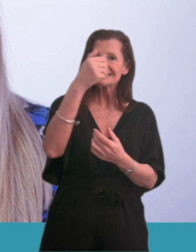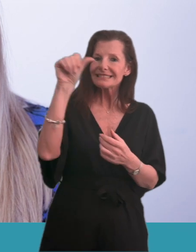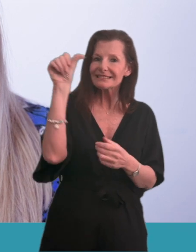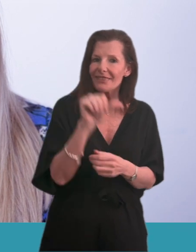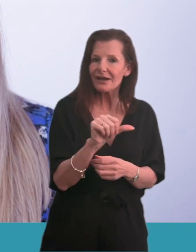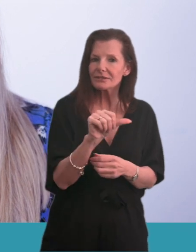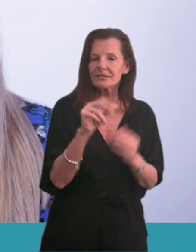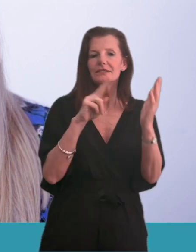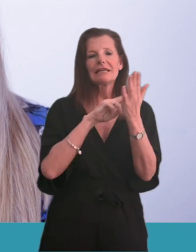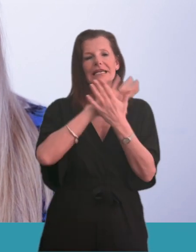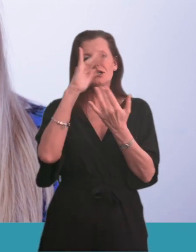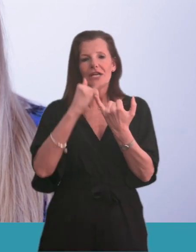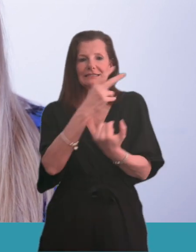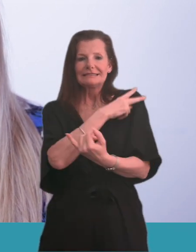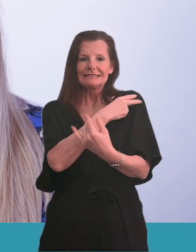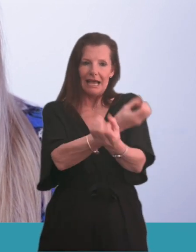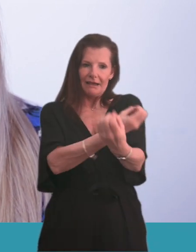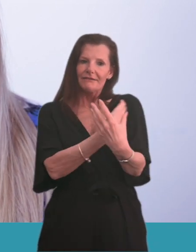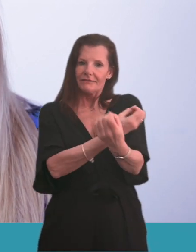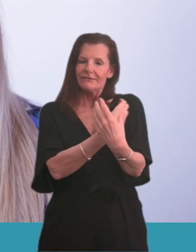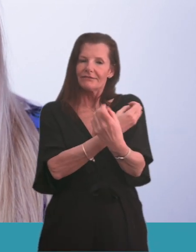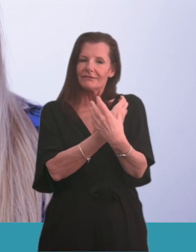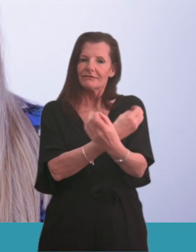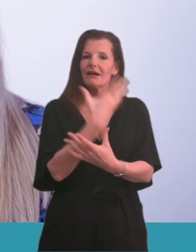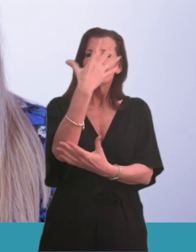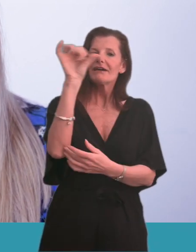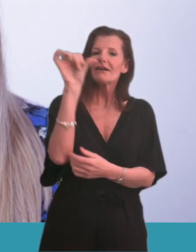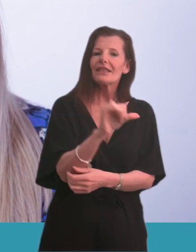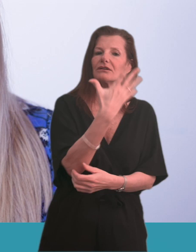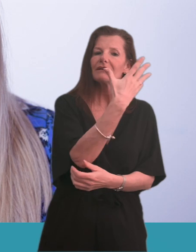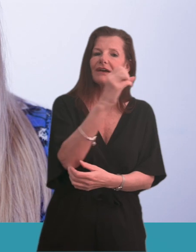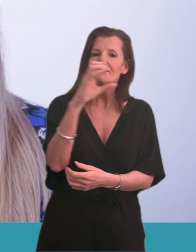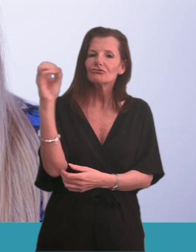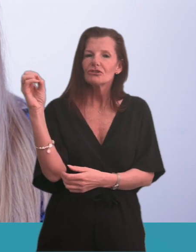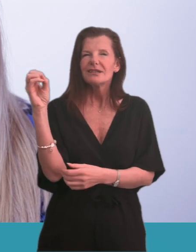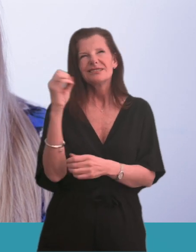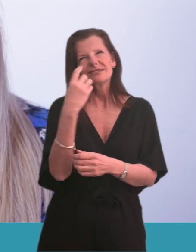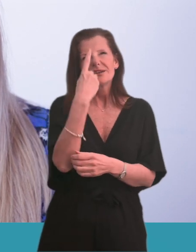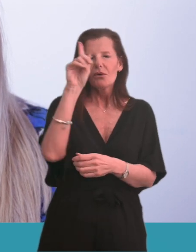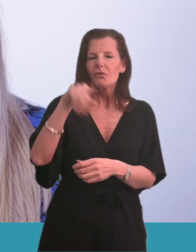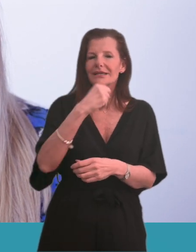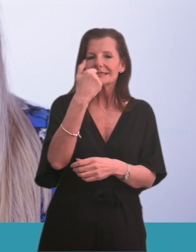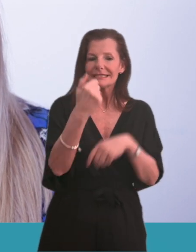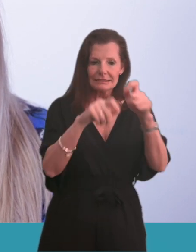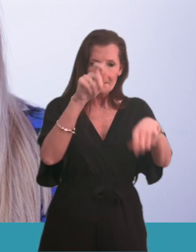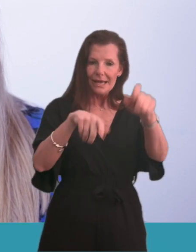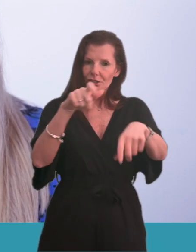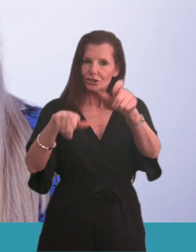five, were with NHS staff. Almost 5,500, about one in six, were with patients and